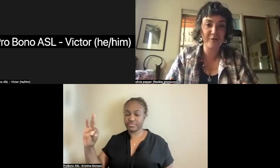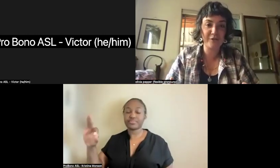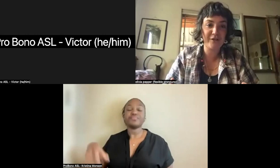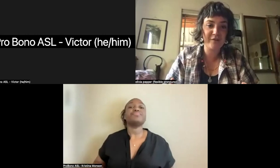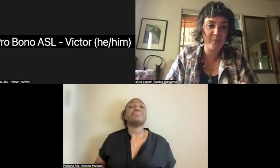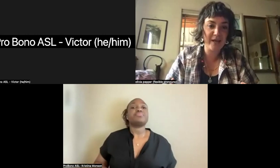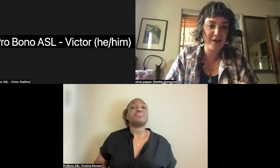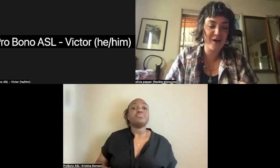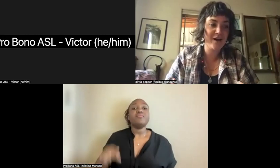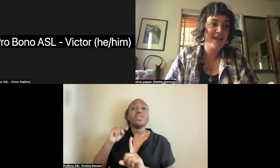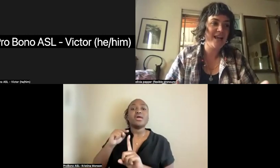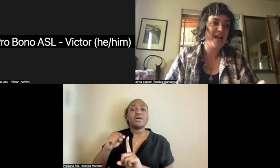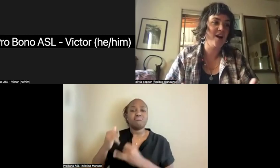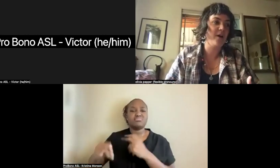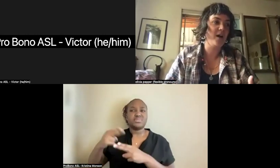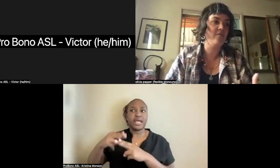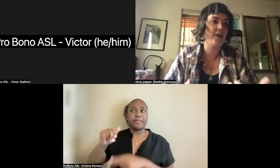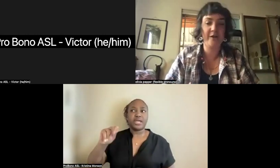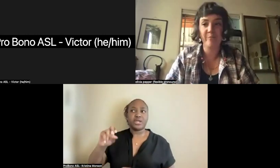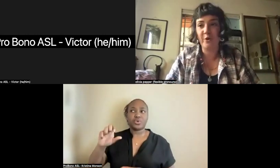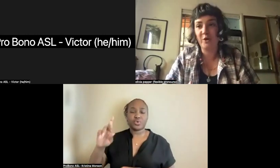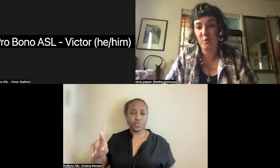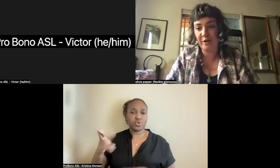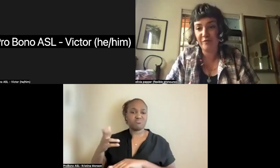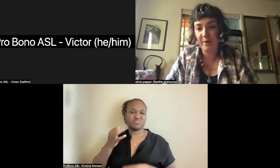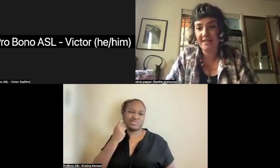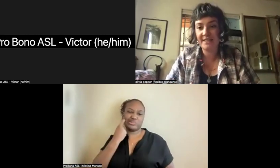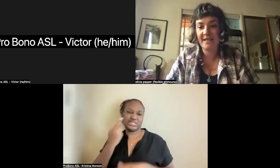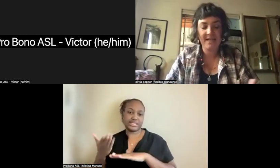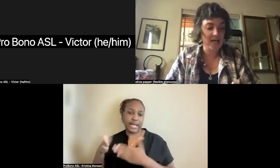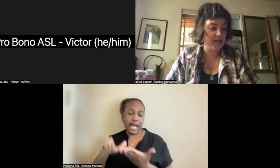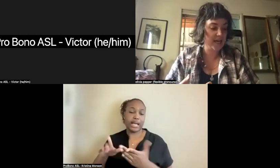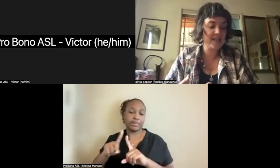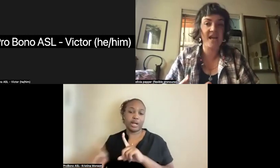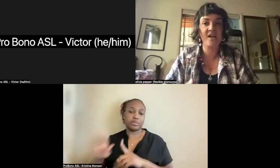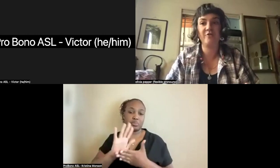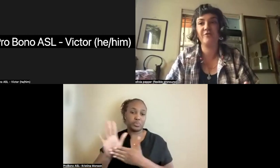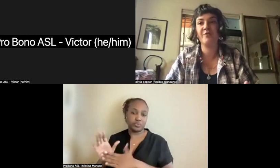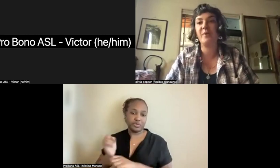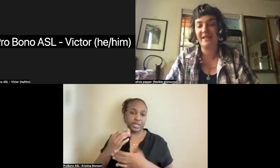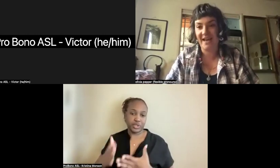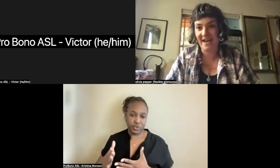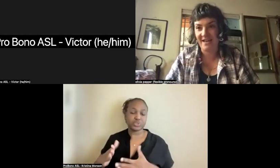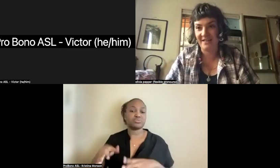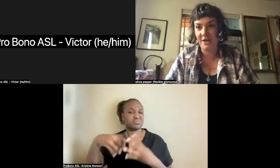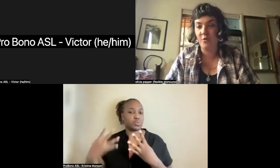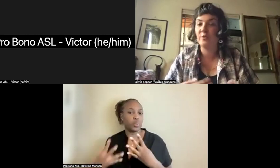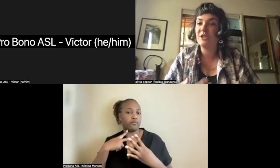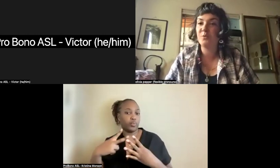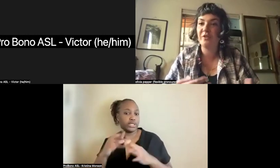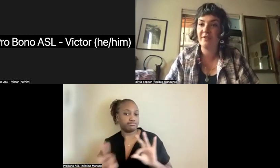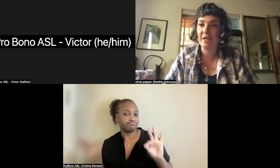revolutionary filmmaker, a very important queer voice. Kenneth Anger frequently had